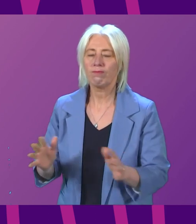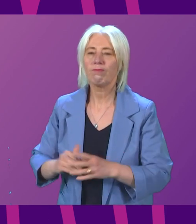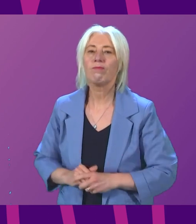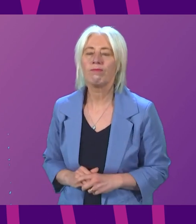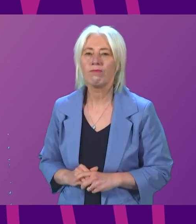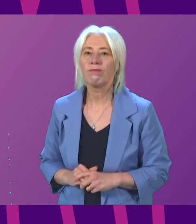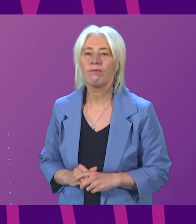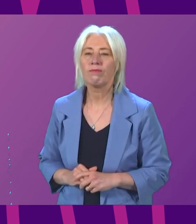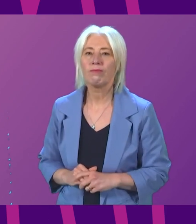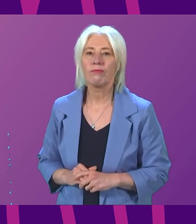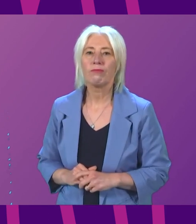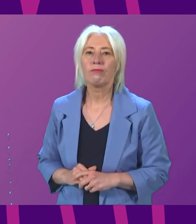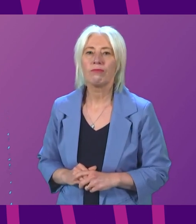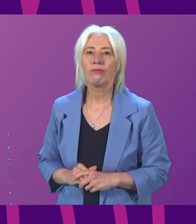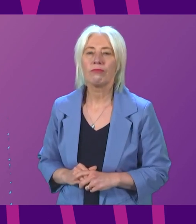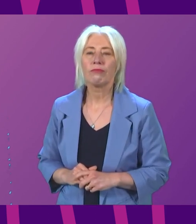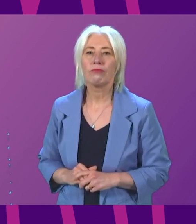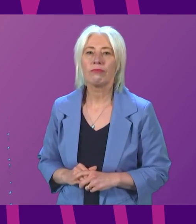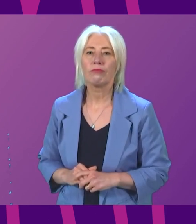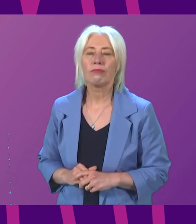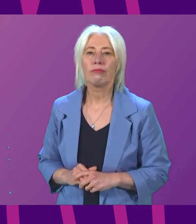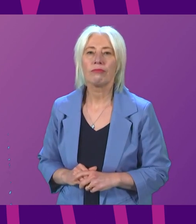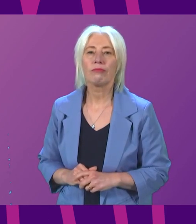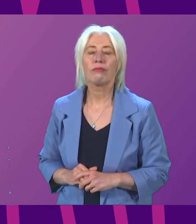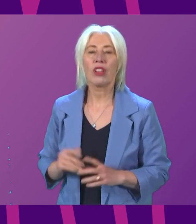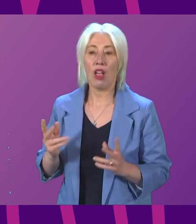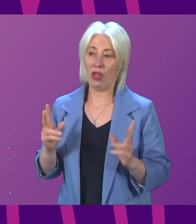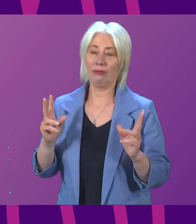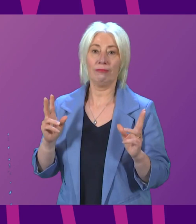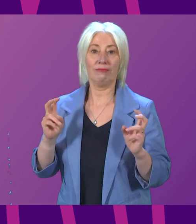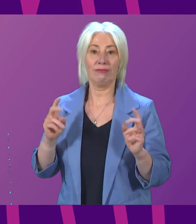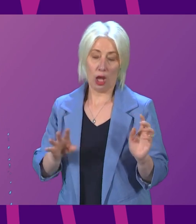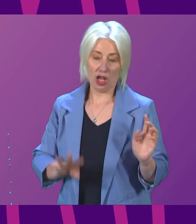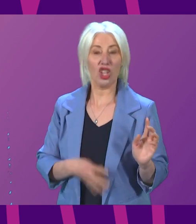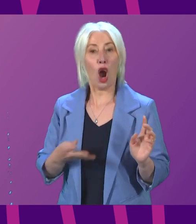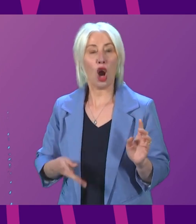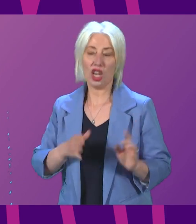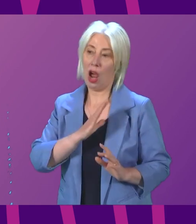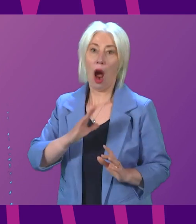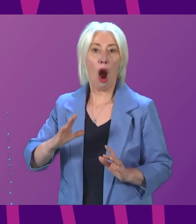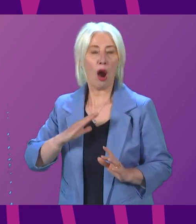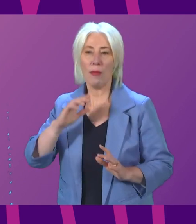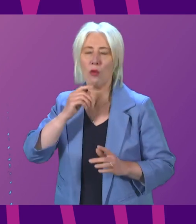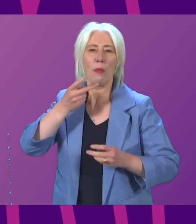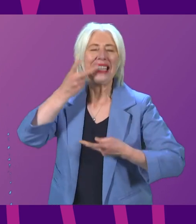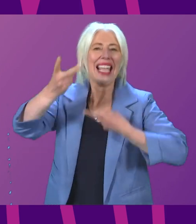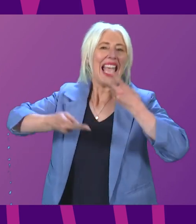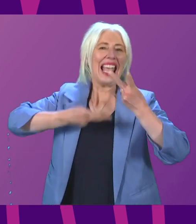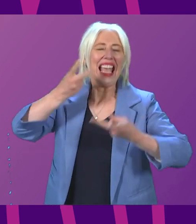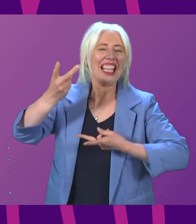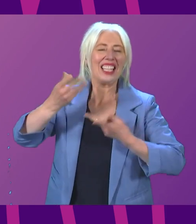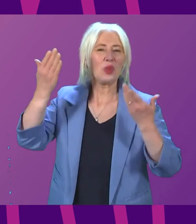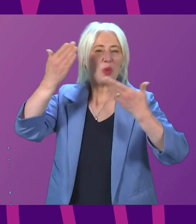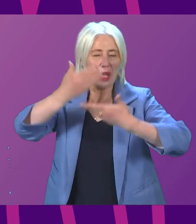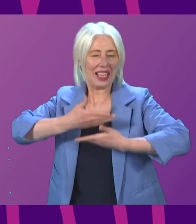And as the Tartan army this evening will, as it always does, belt out Flower of Scotland, I hope